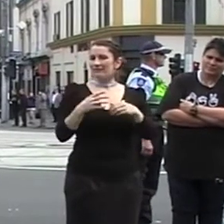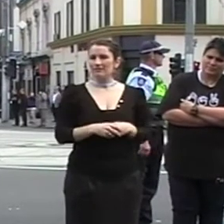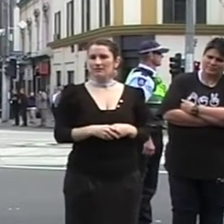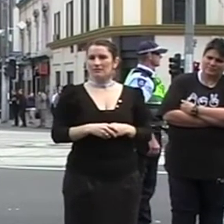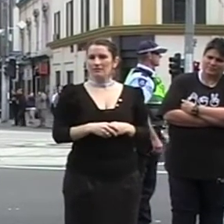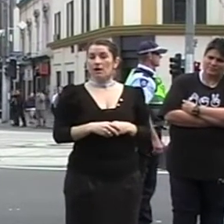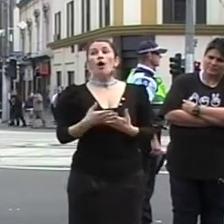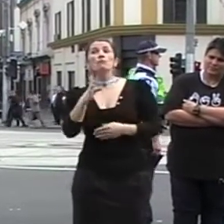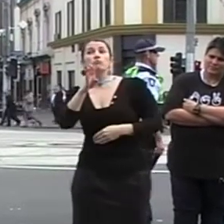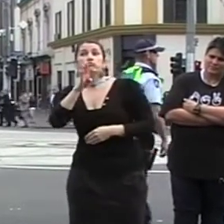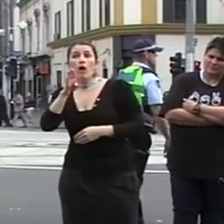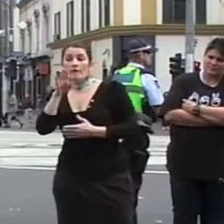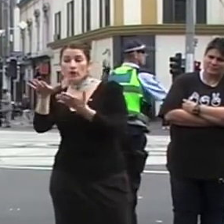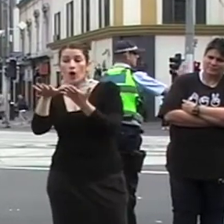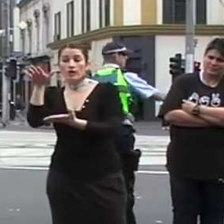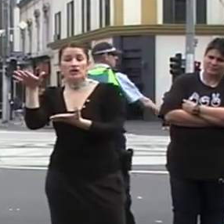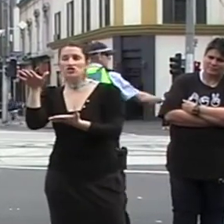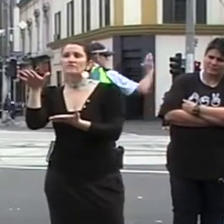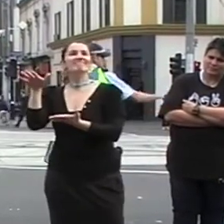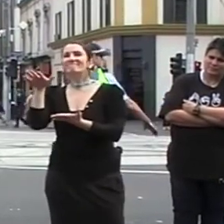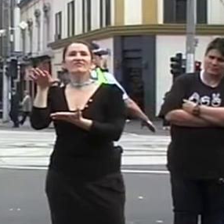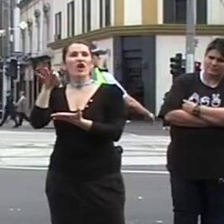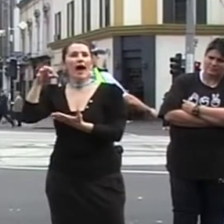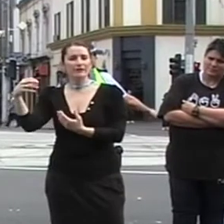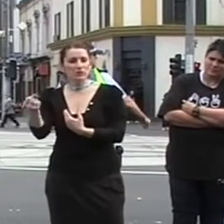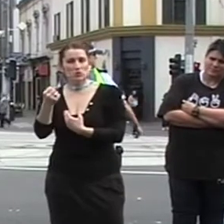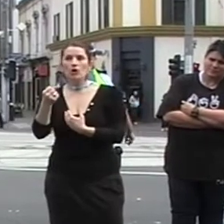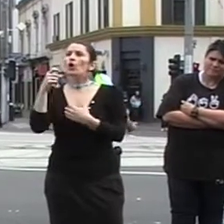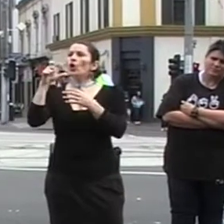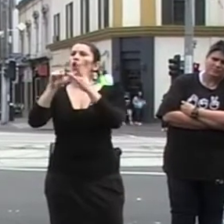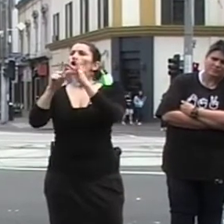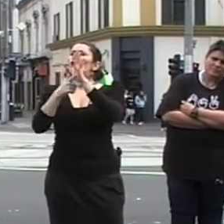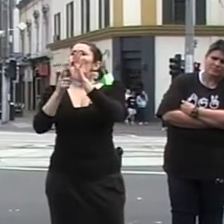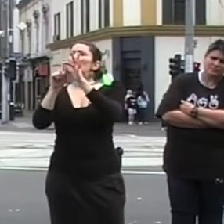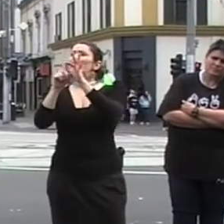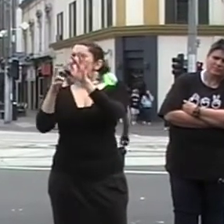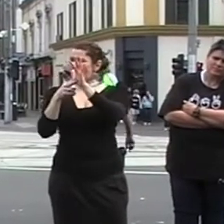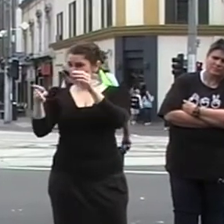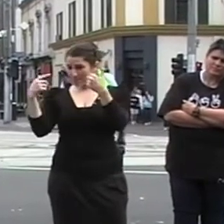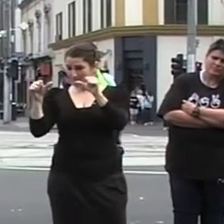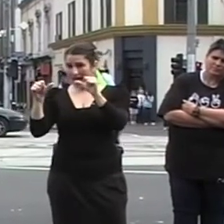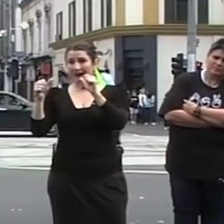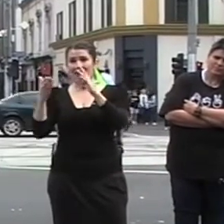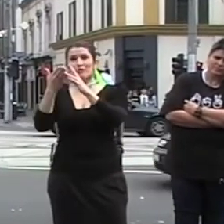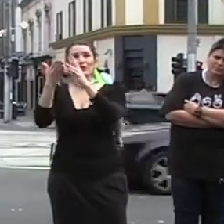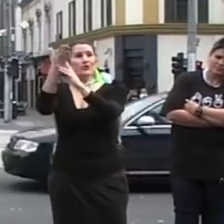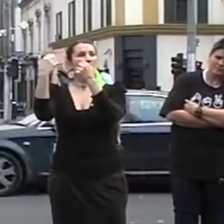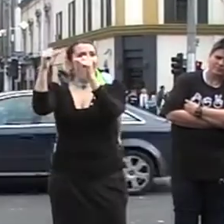requirements. Students like Colleen are only able to make it through the courses because of the support services and